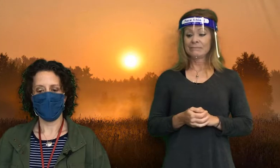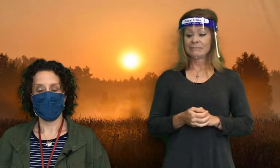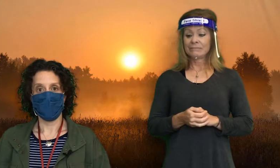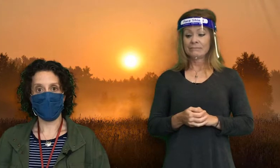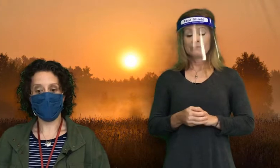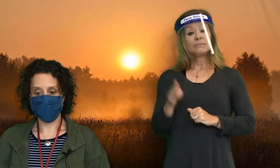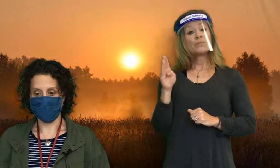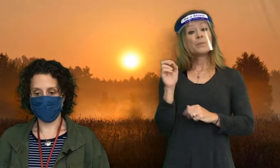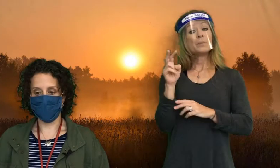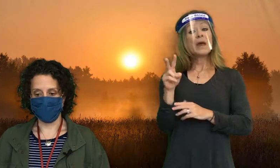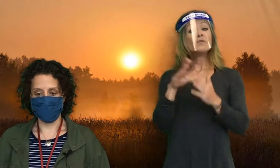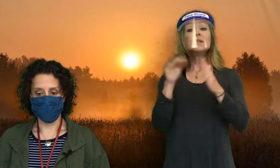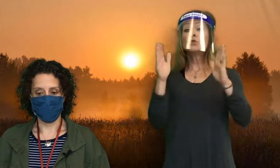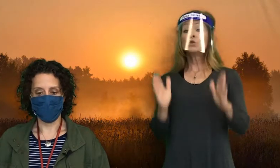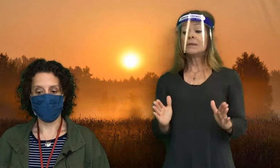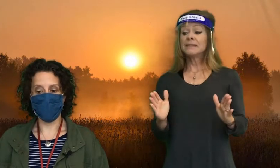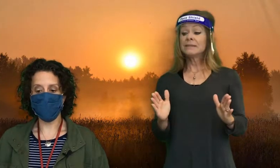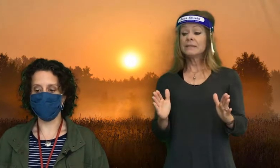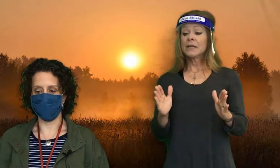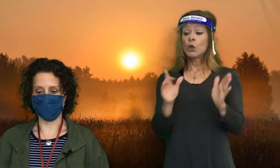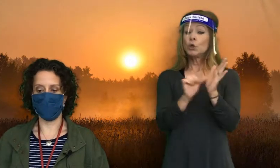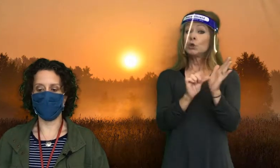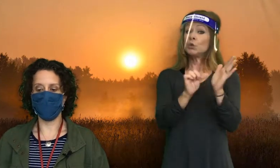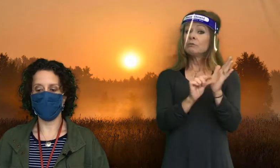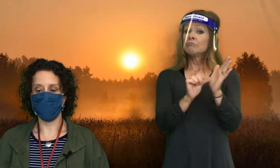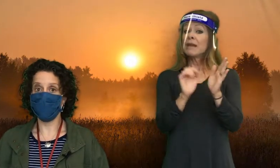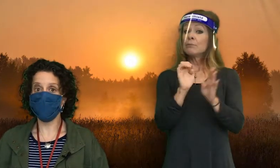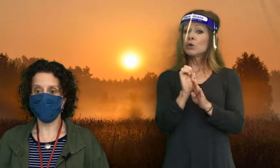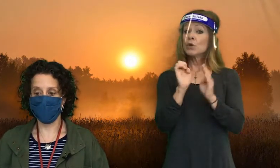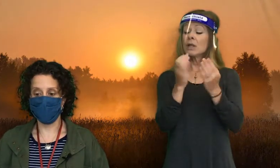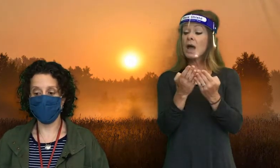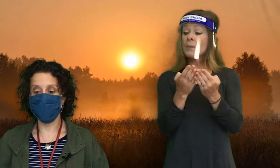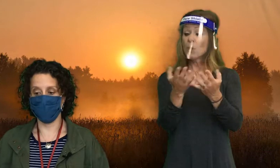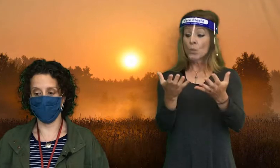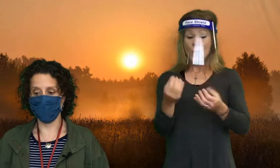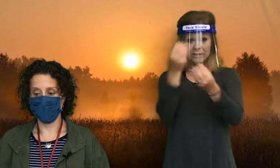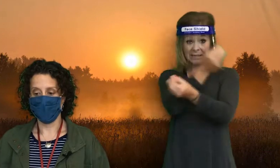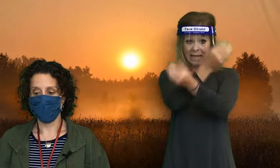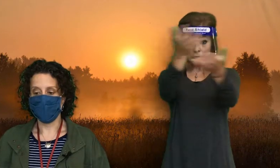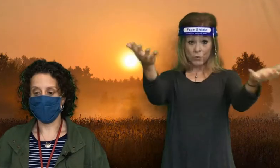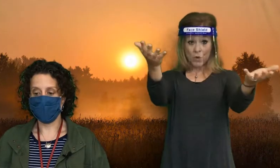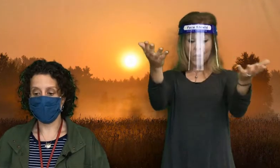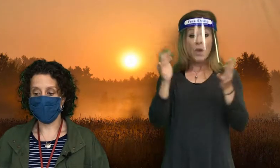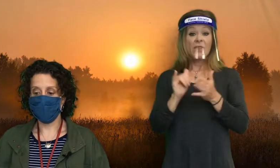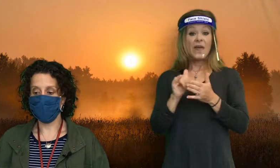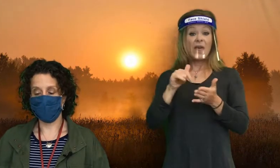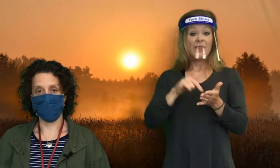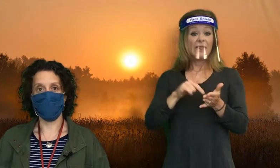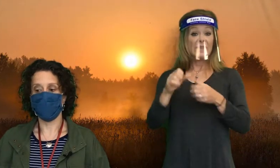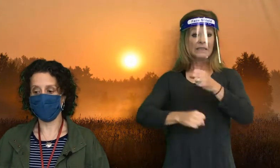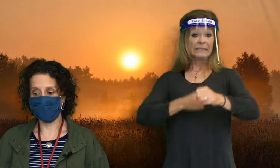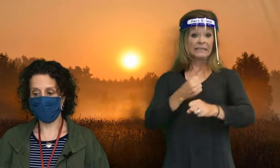Beverage students newspaper club wants to let you know that this